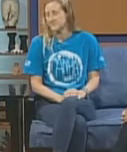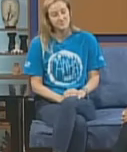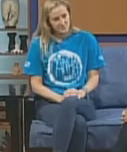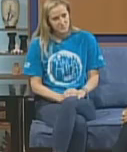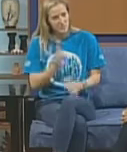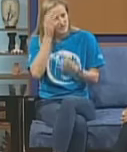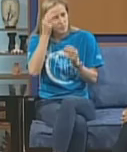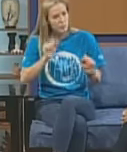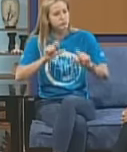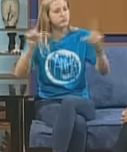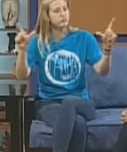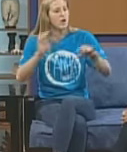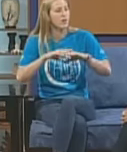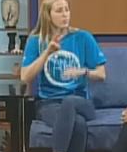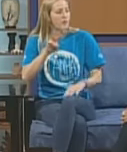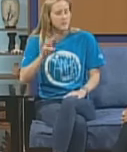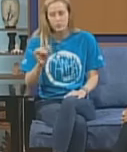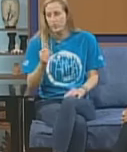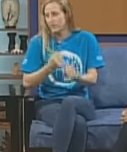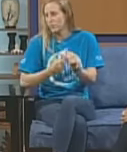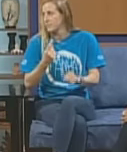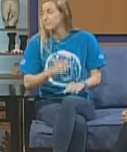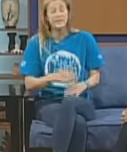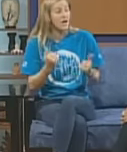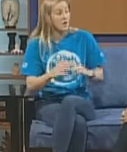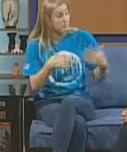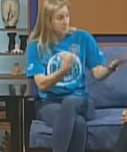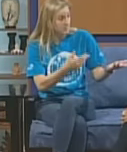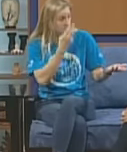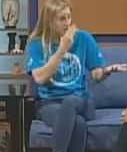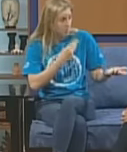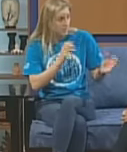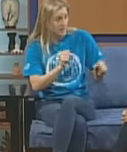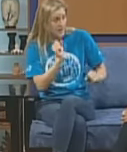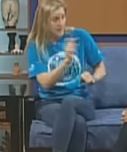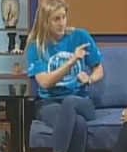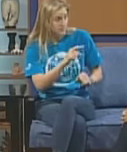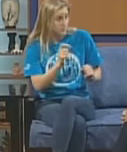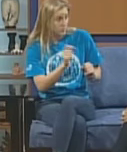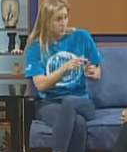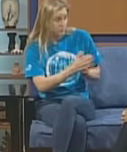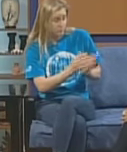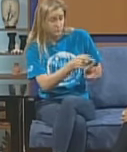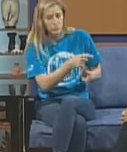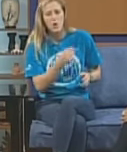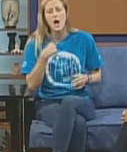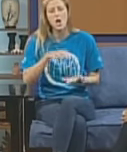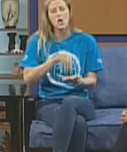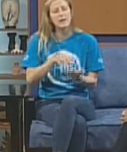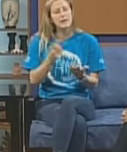information up on our website, everybody. Now, Myra, may I ask a question? I learned a little bit of sign language when I was a